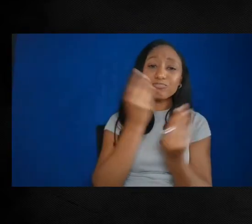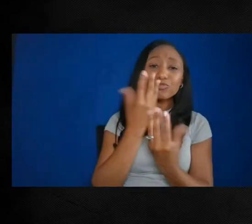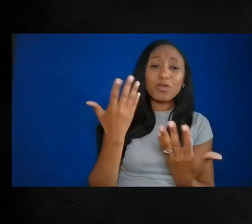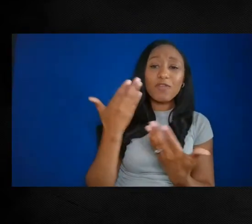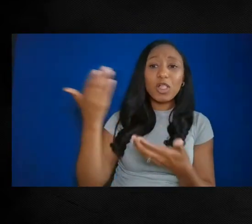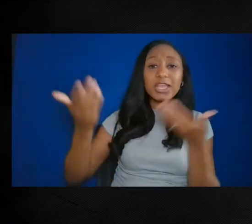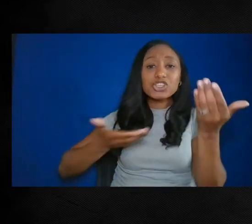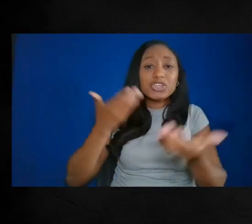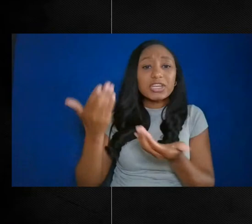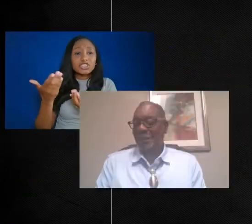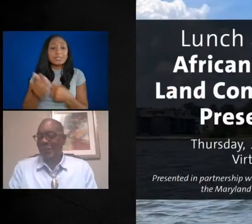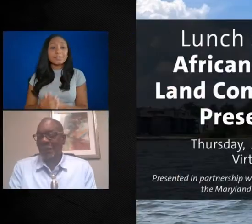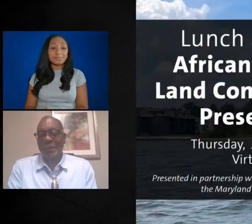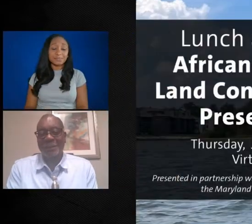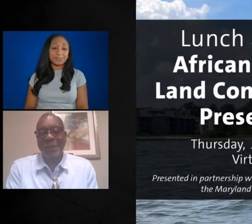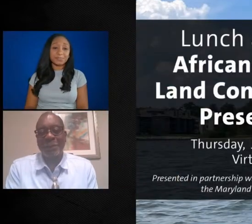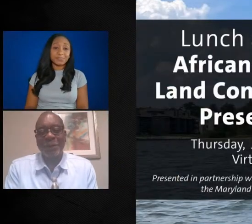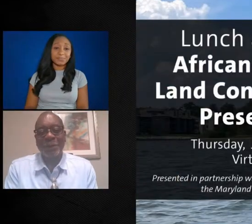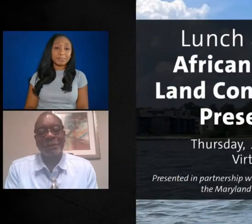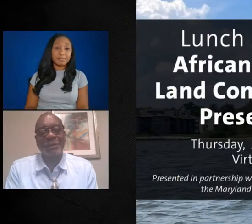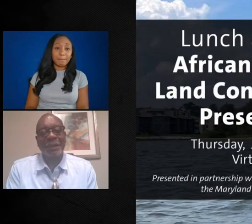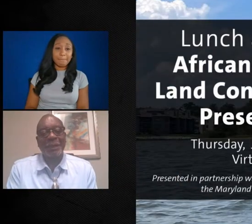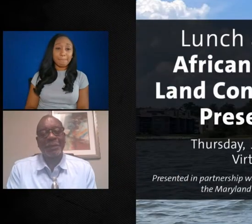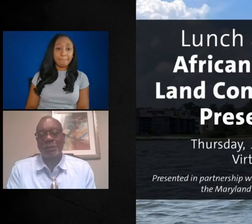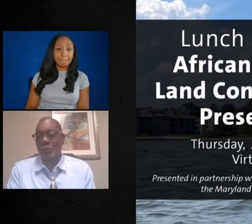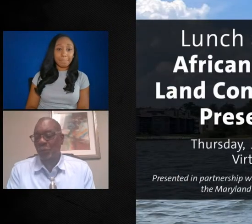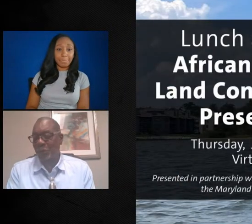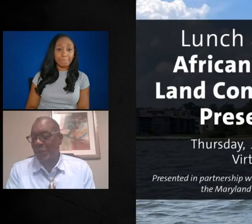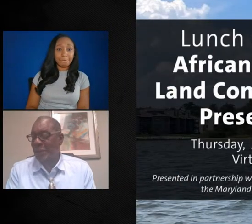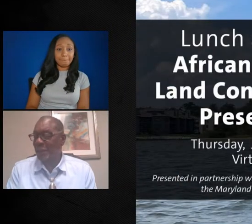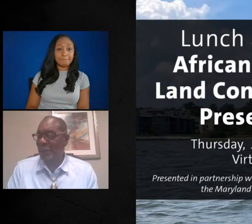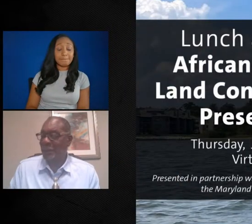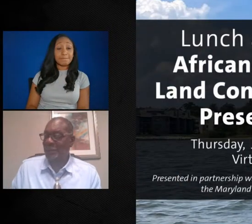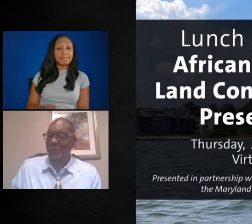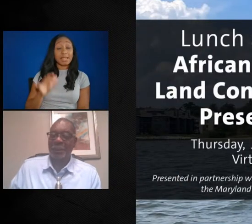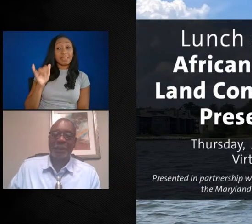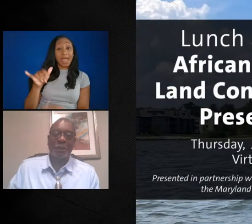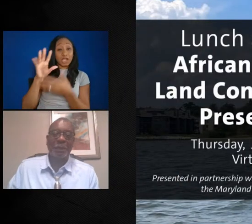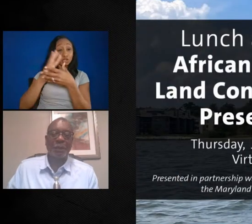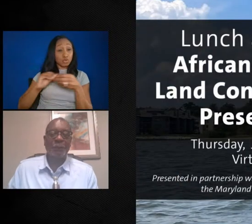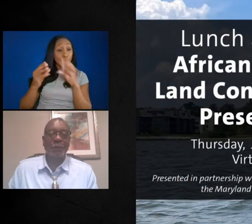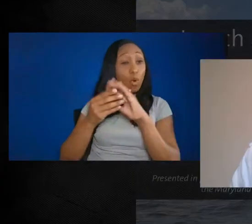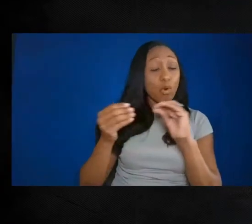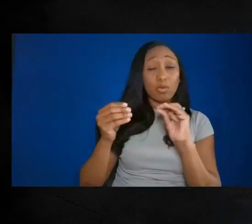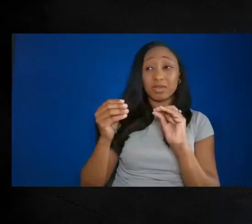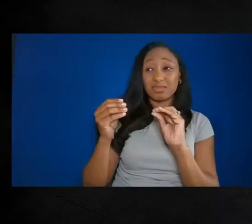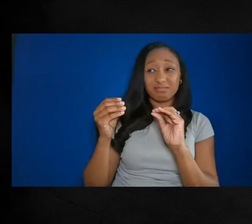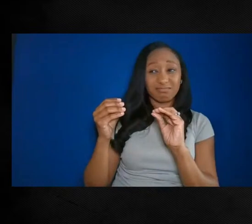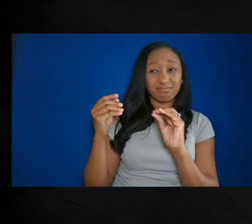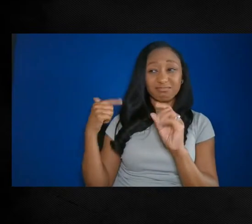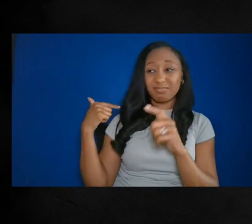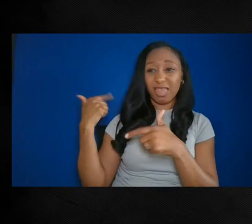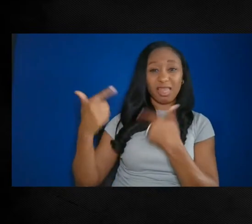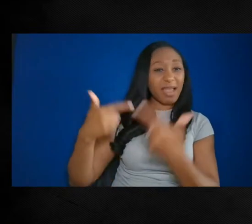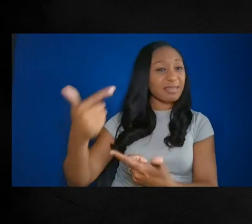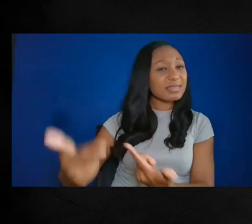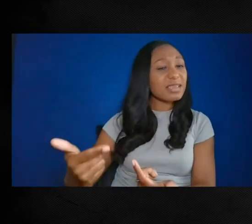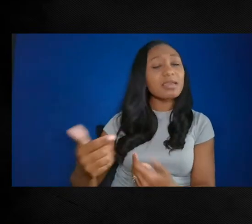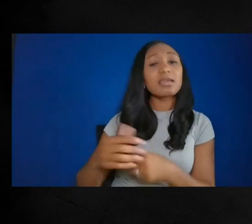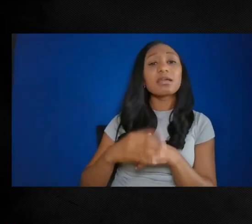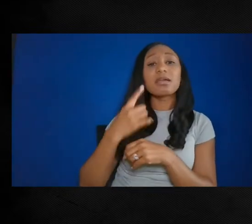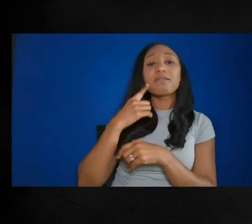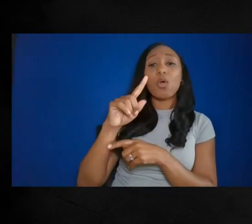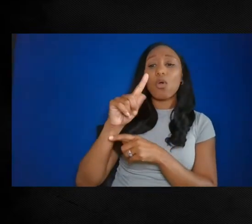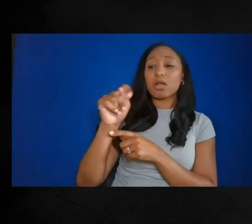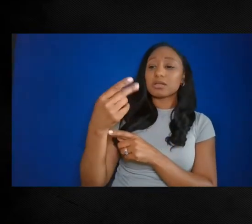the Claude Summers and the story and the legacy of Thompson Wallace is